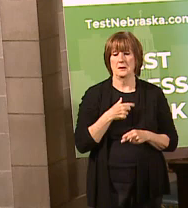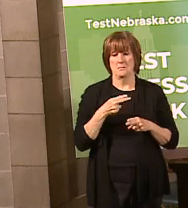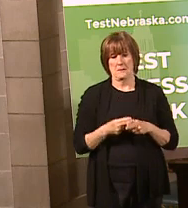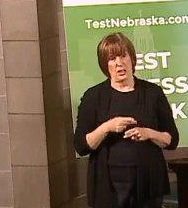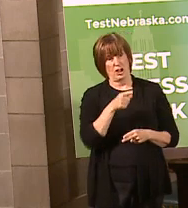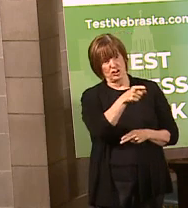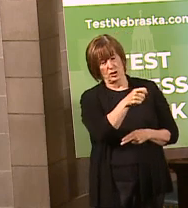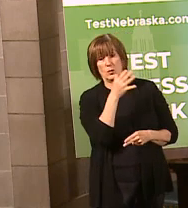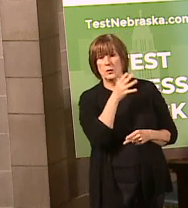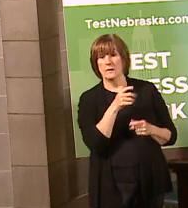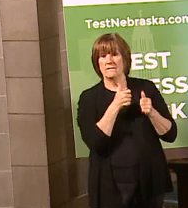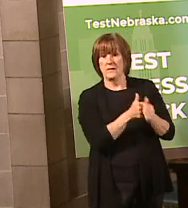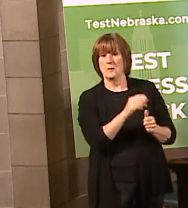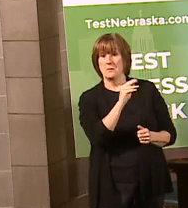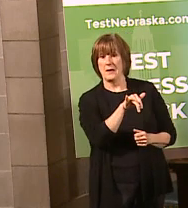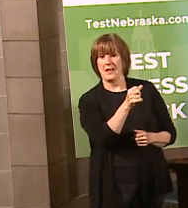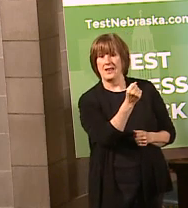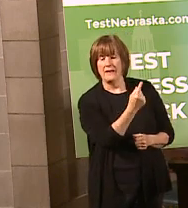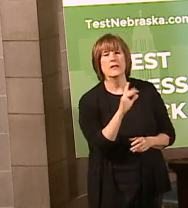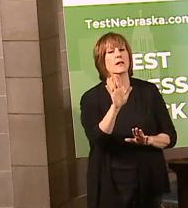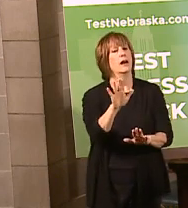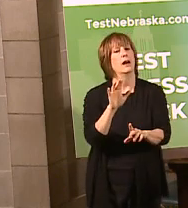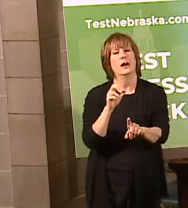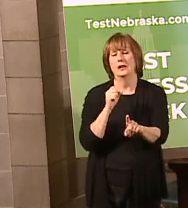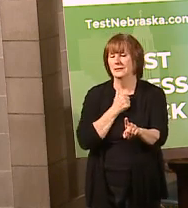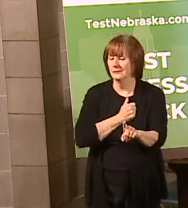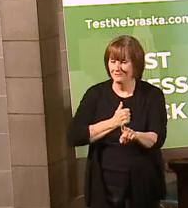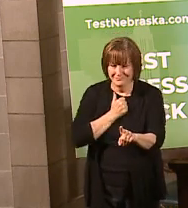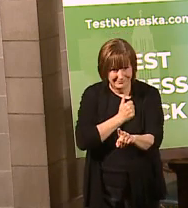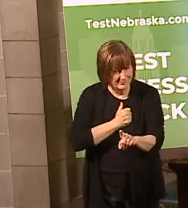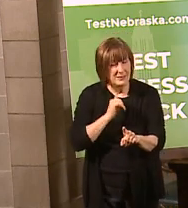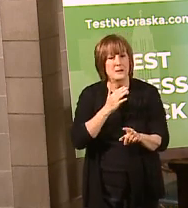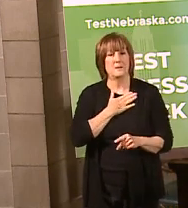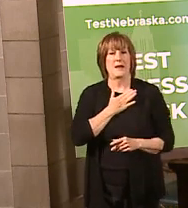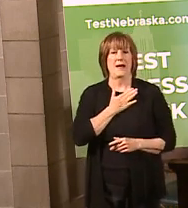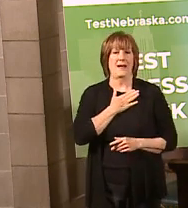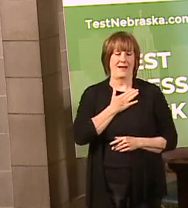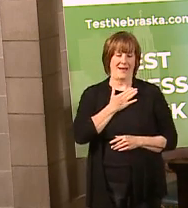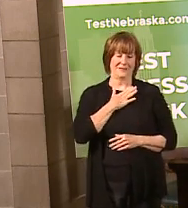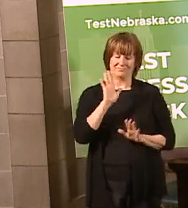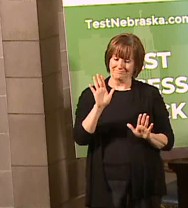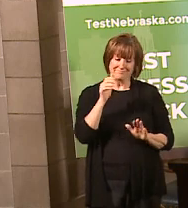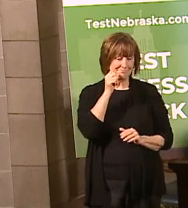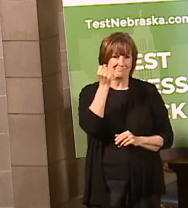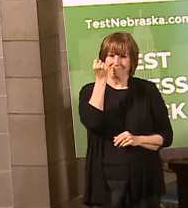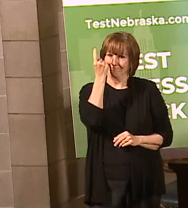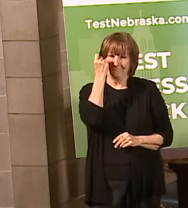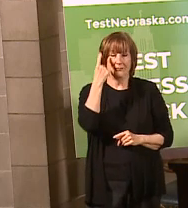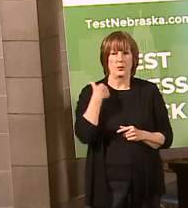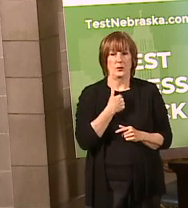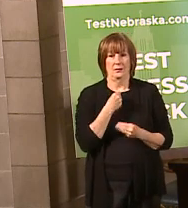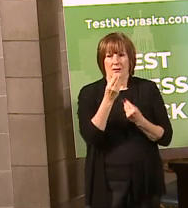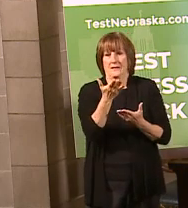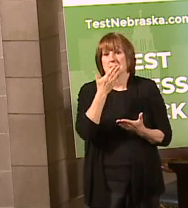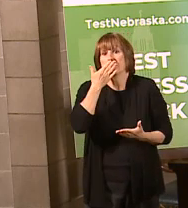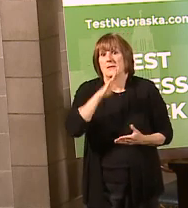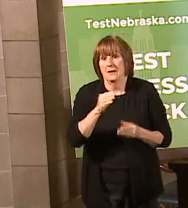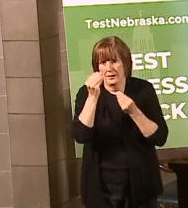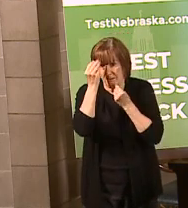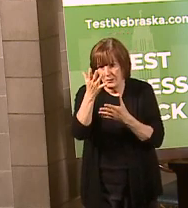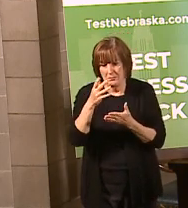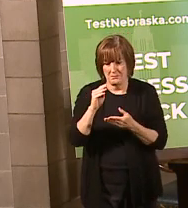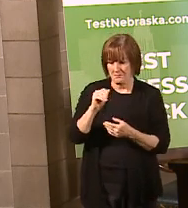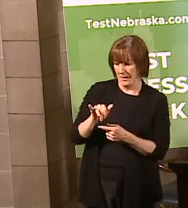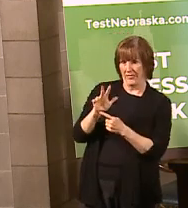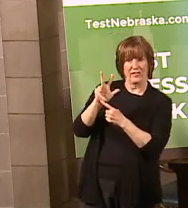going to go to May 11th. Shannon, please accept my apologies. That was my bad. I was not aware that we gave you bad information with regards to that May